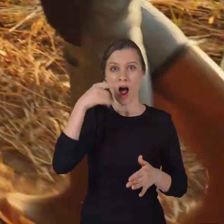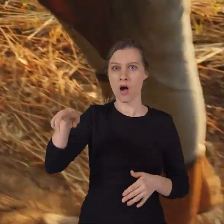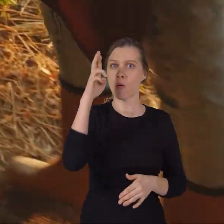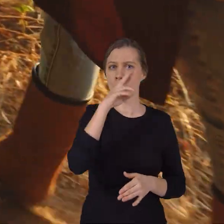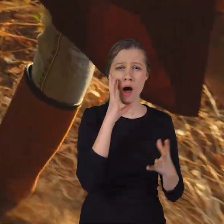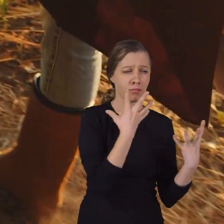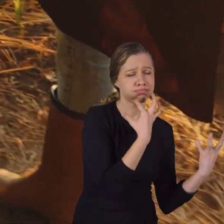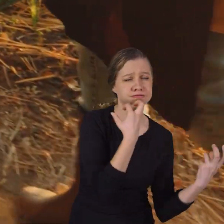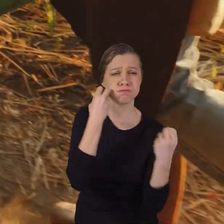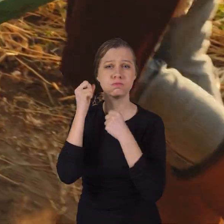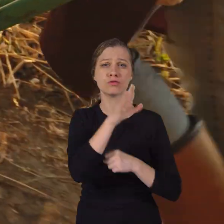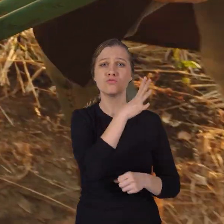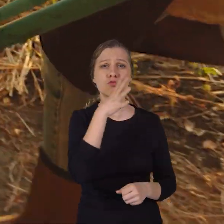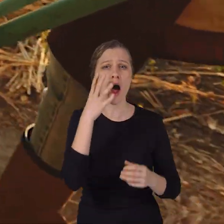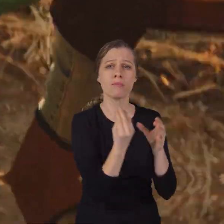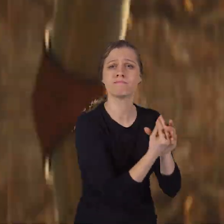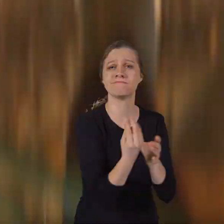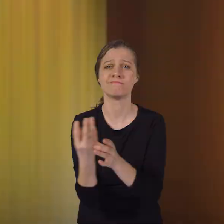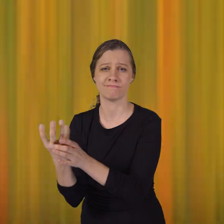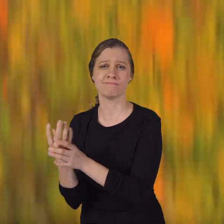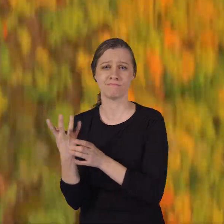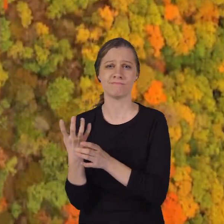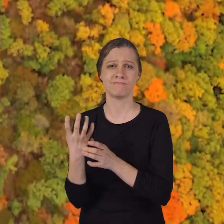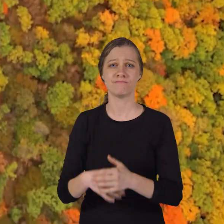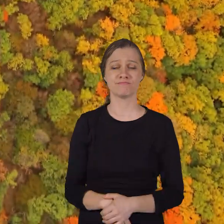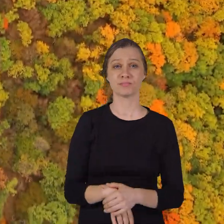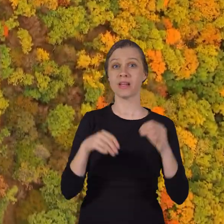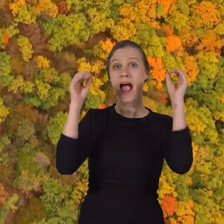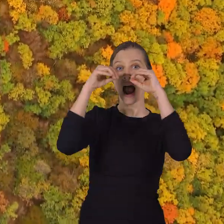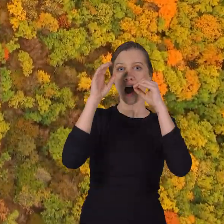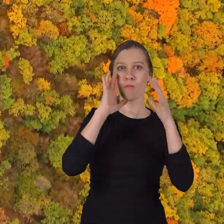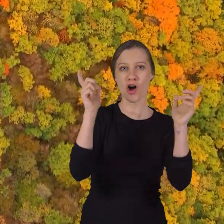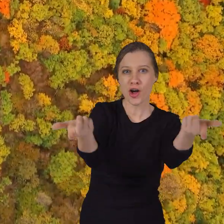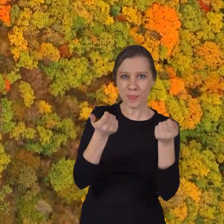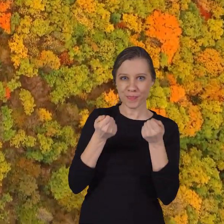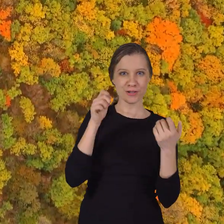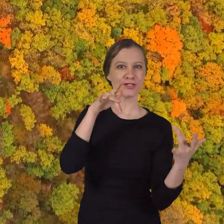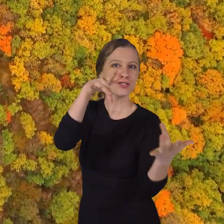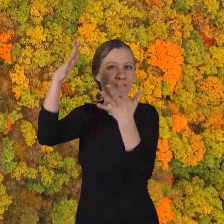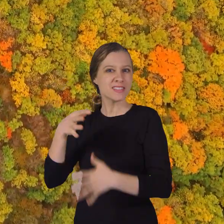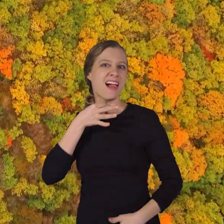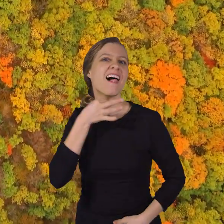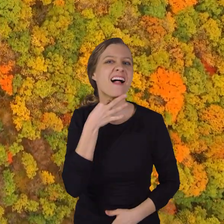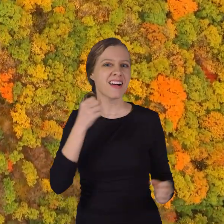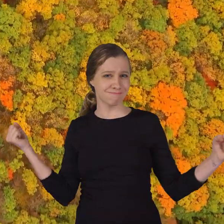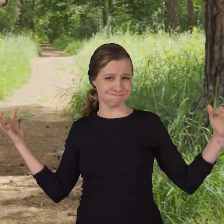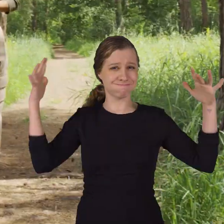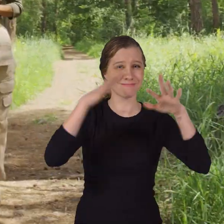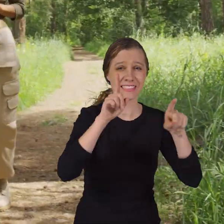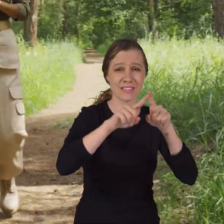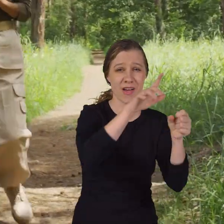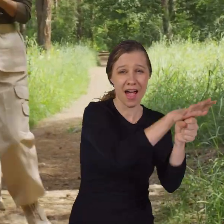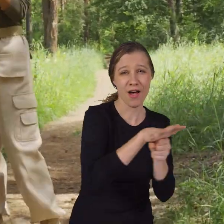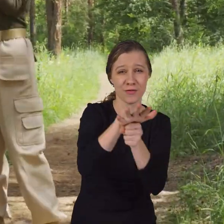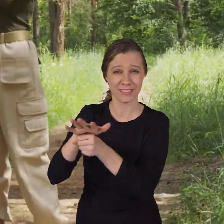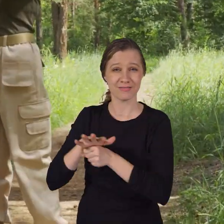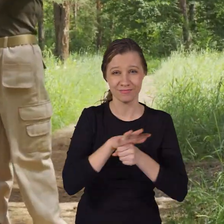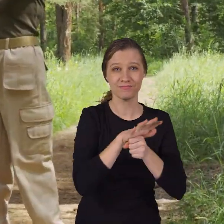gobble up many of their crops. And owls bring tourists to different areas. Bird watchers want to